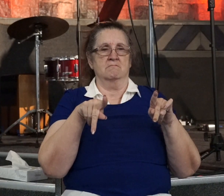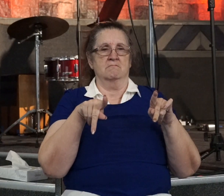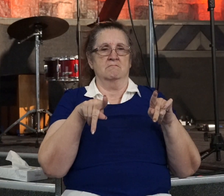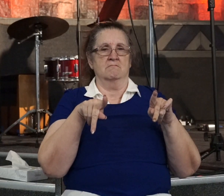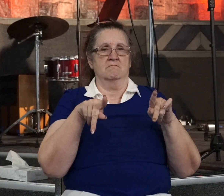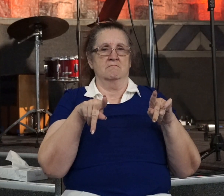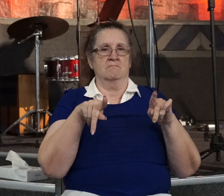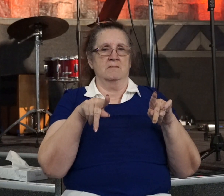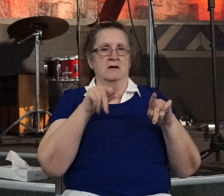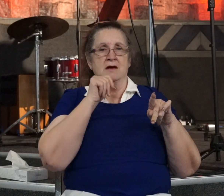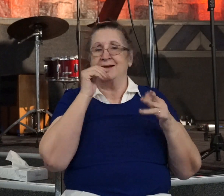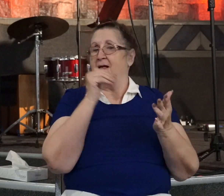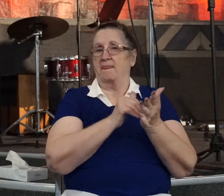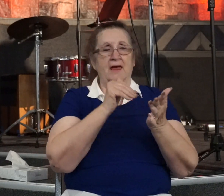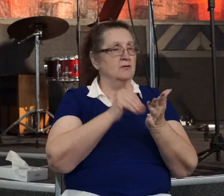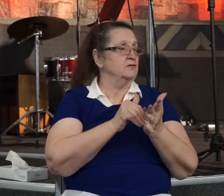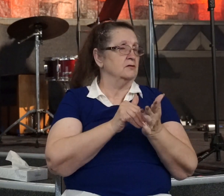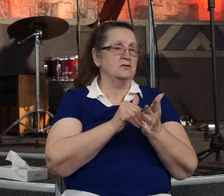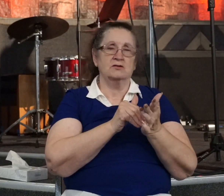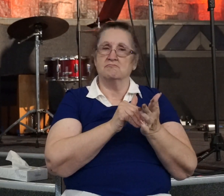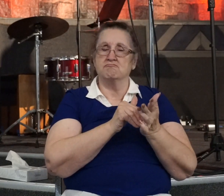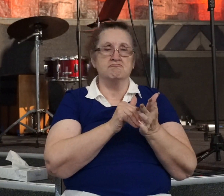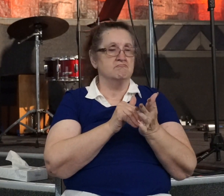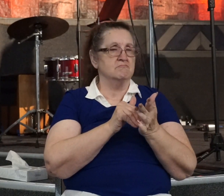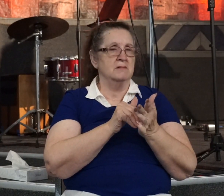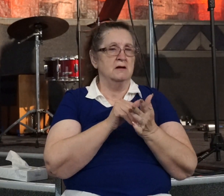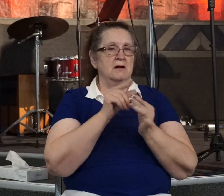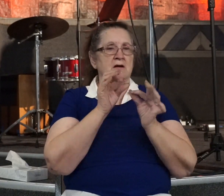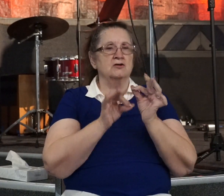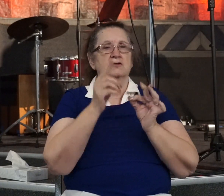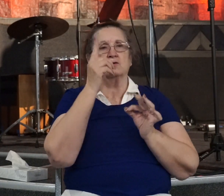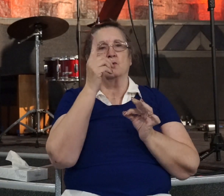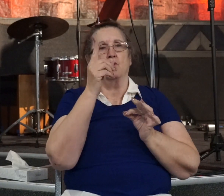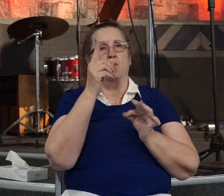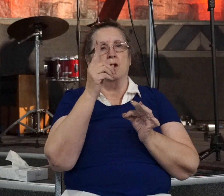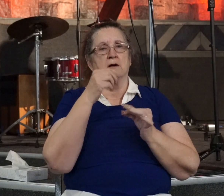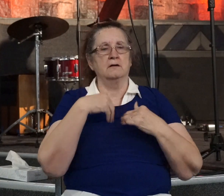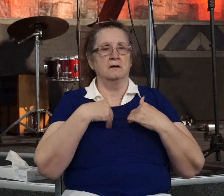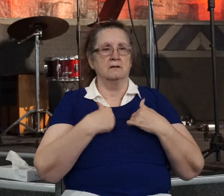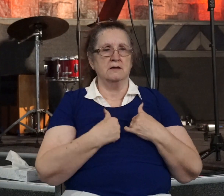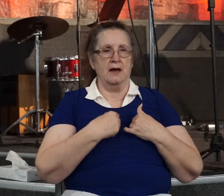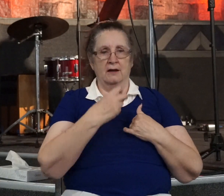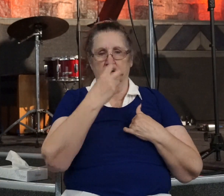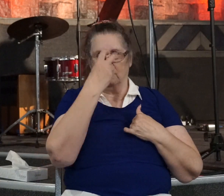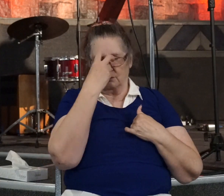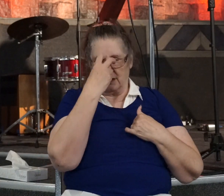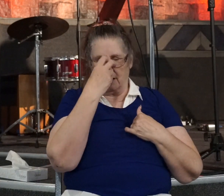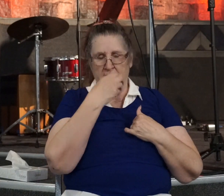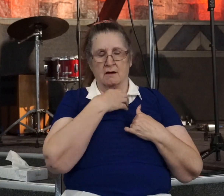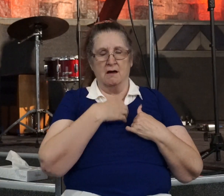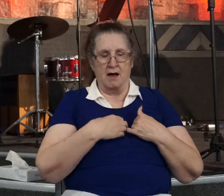not thousands just one tired, blind, hungry and thirsty man